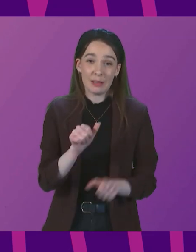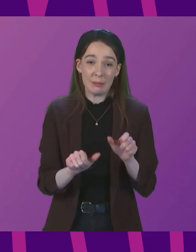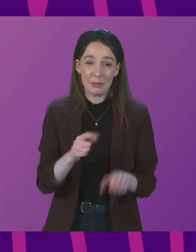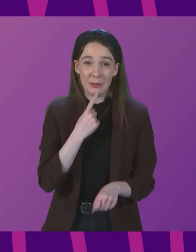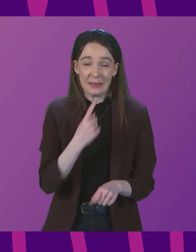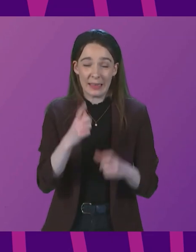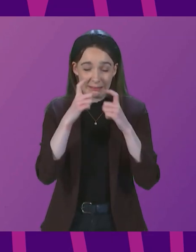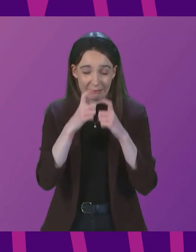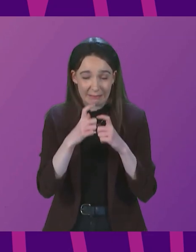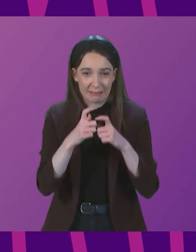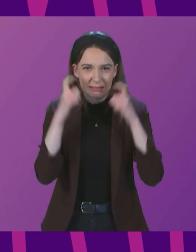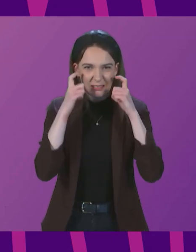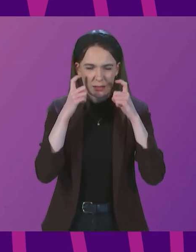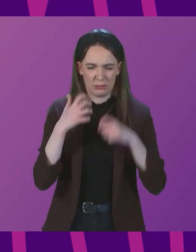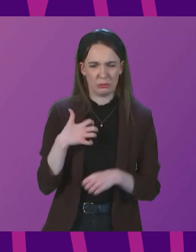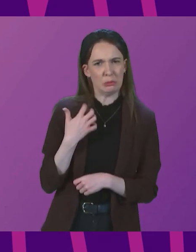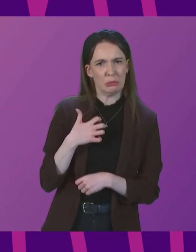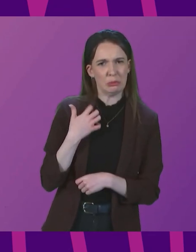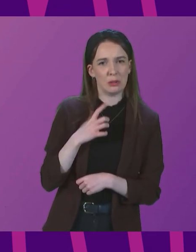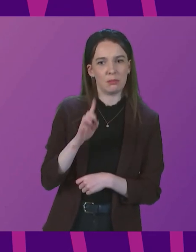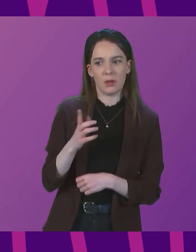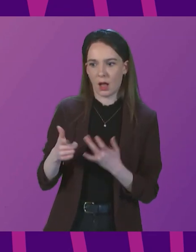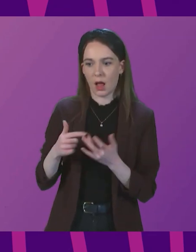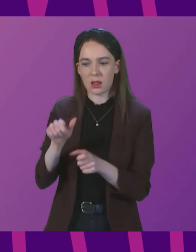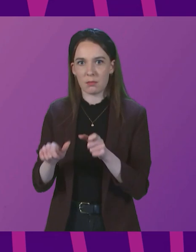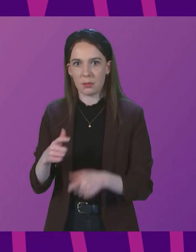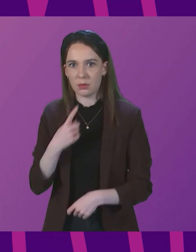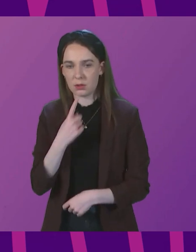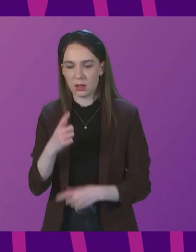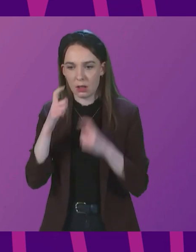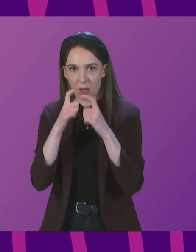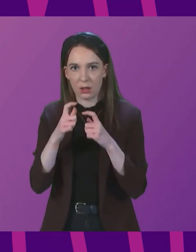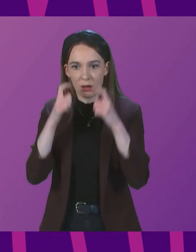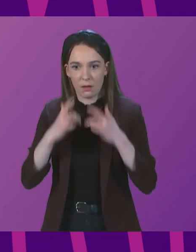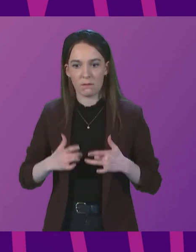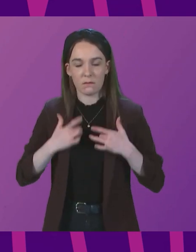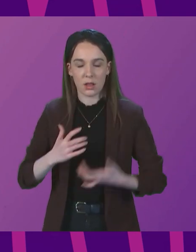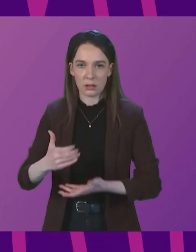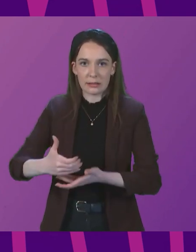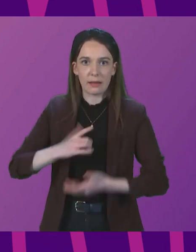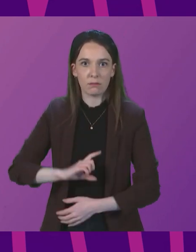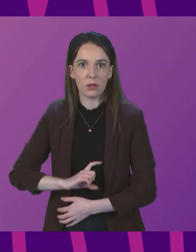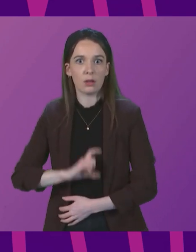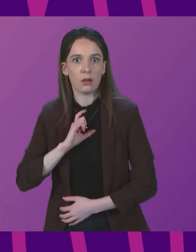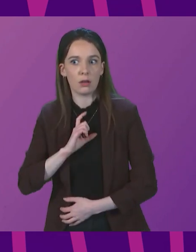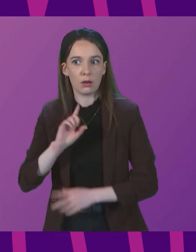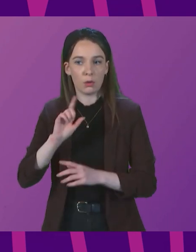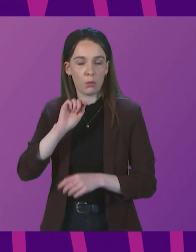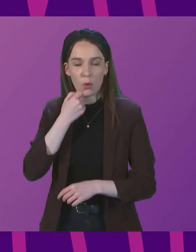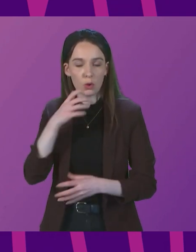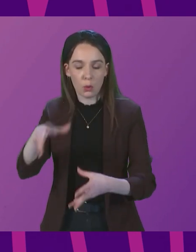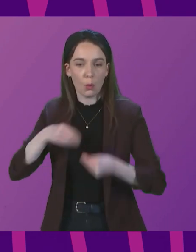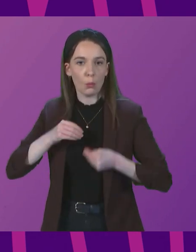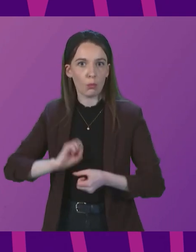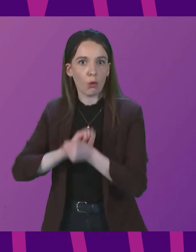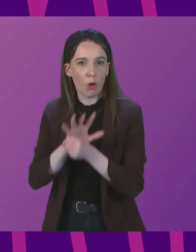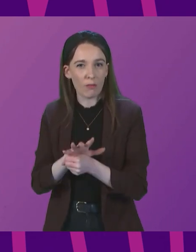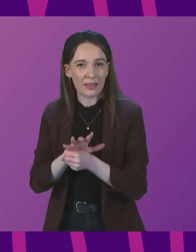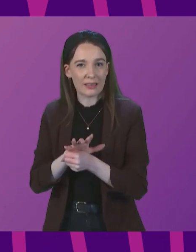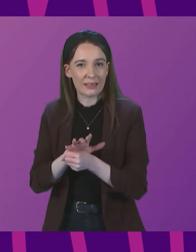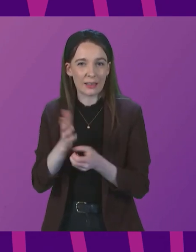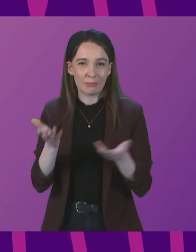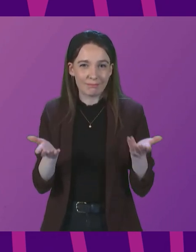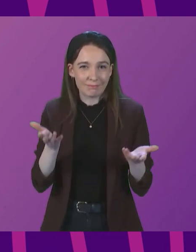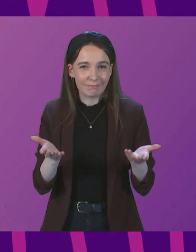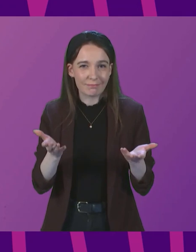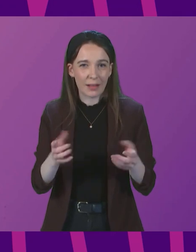inconvenience. However, for some, they are the difference between going about their lives safely and contracting a serious illness. Face coverings reduce